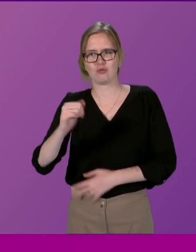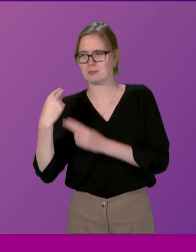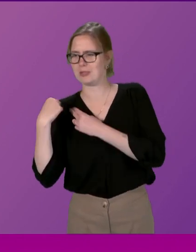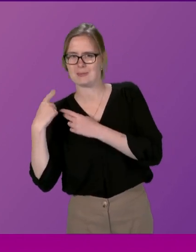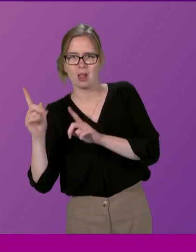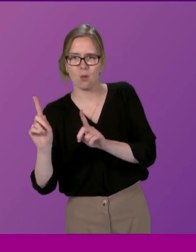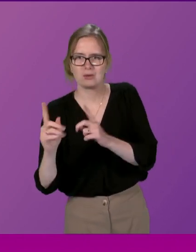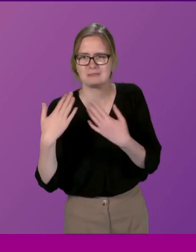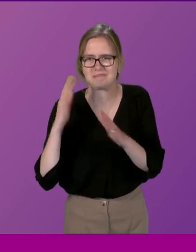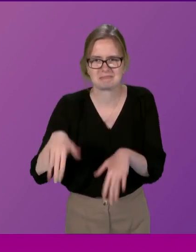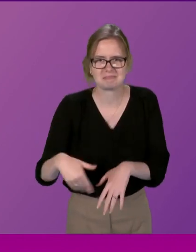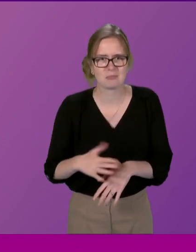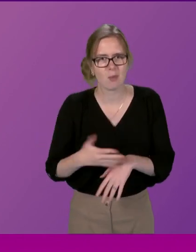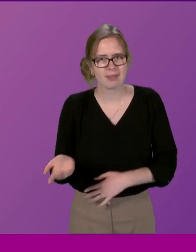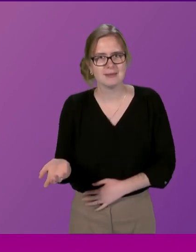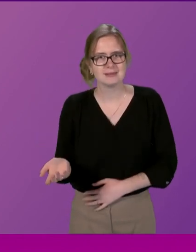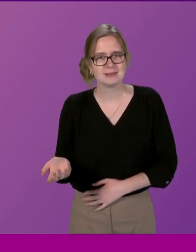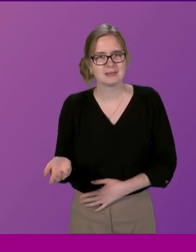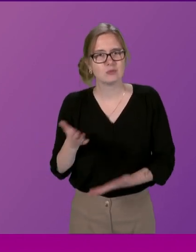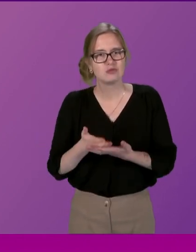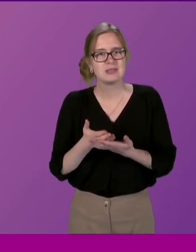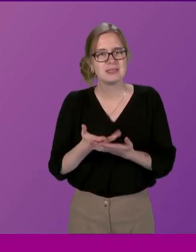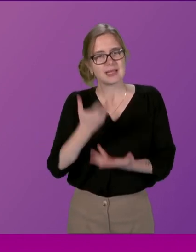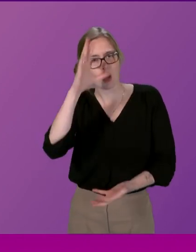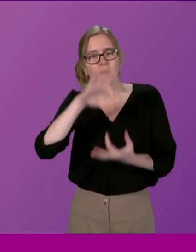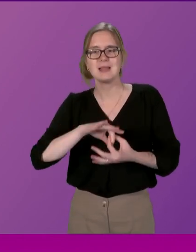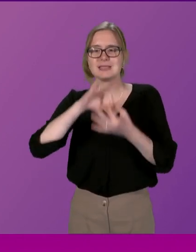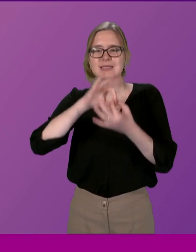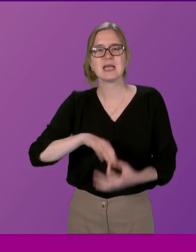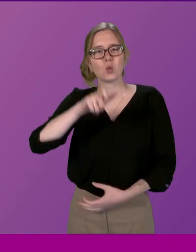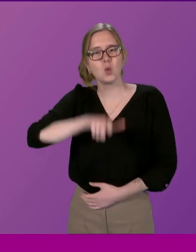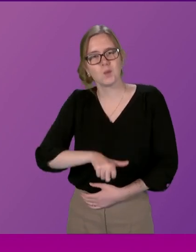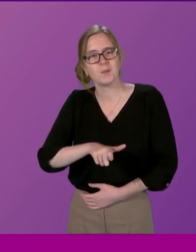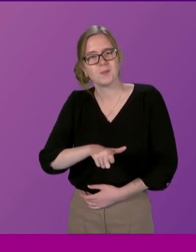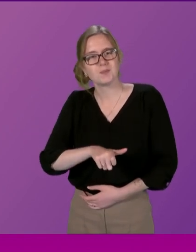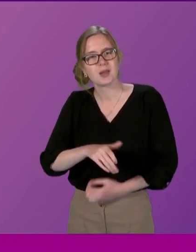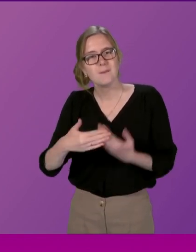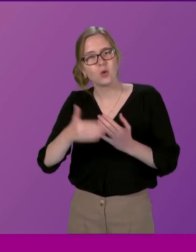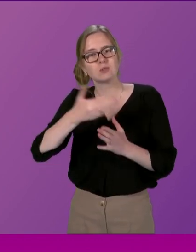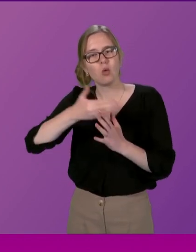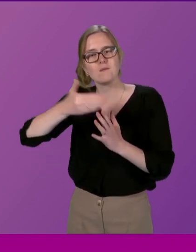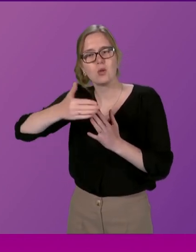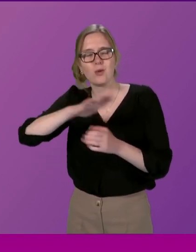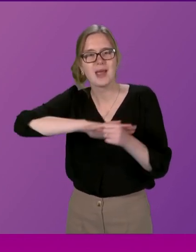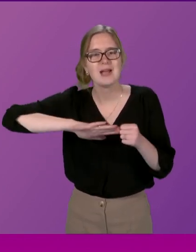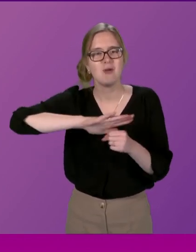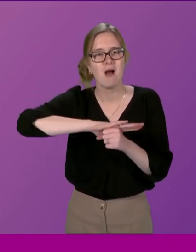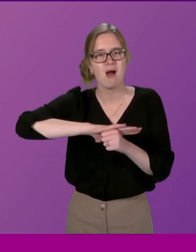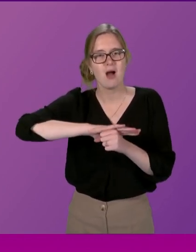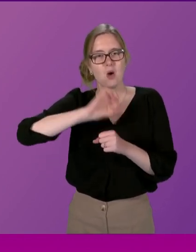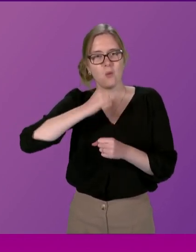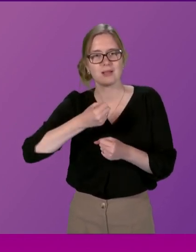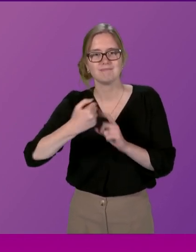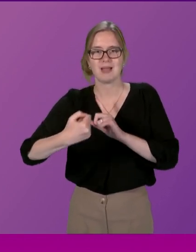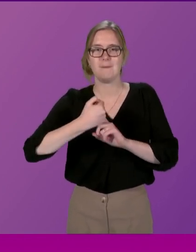responsibility it is and actually as a holistic human being many portfolio areas are going to